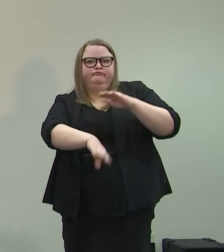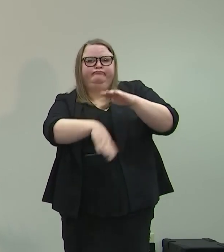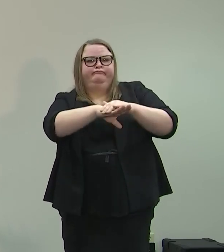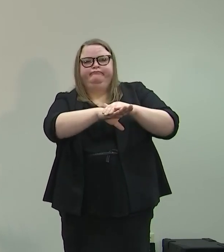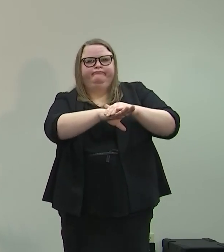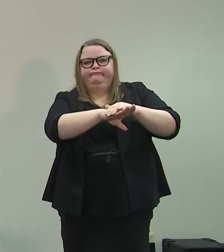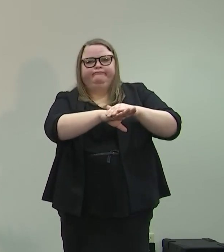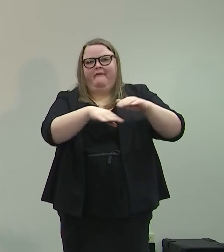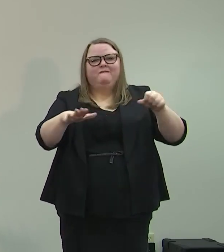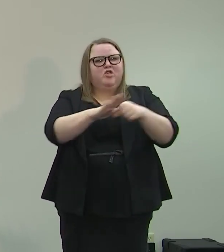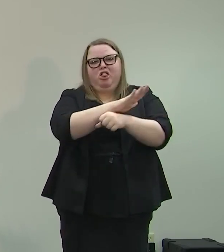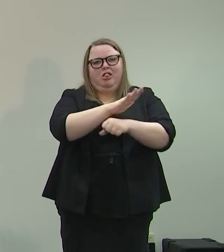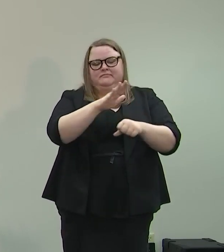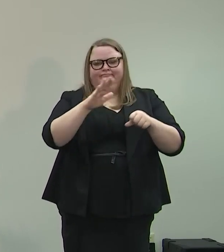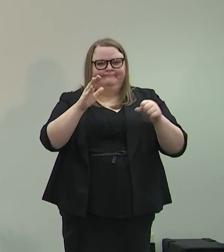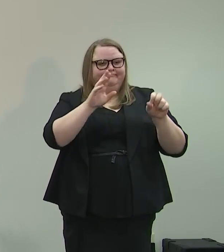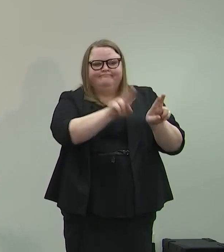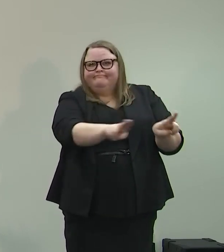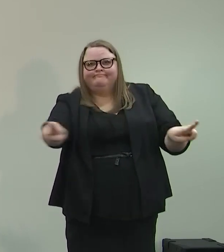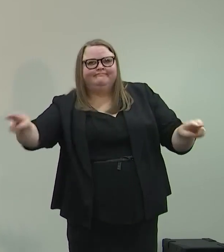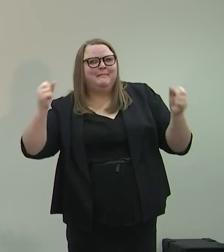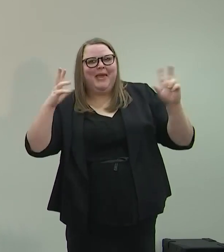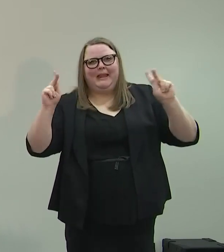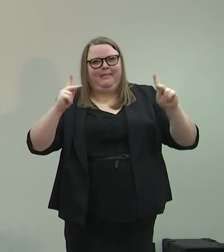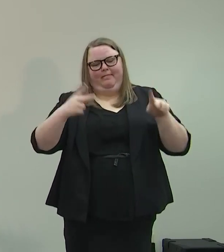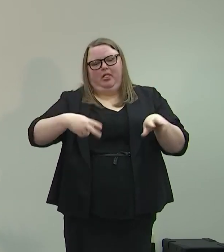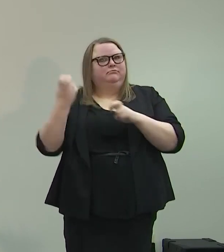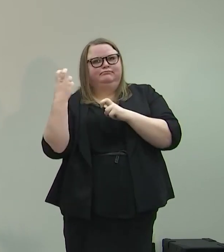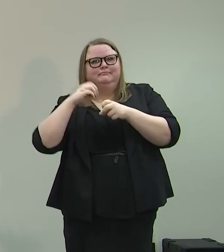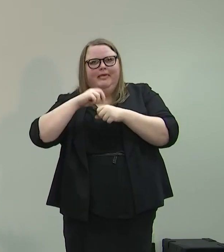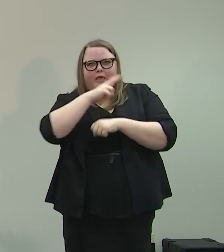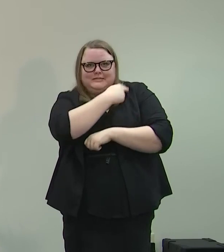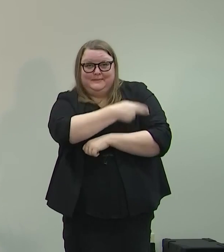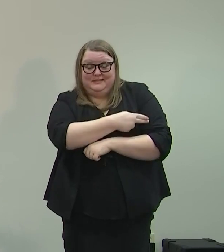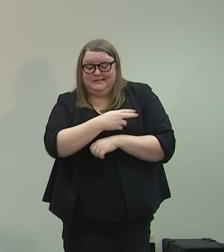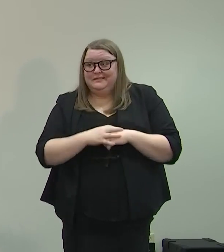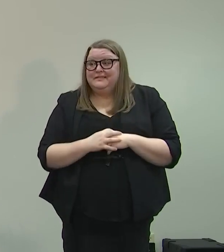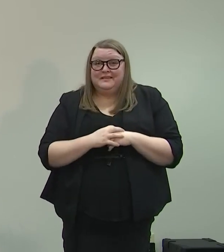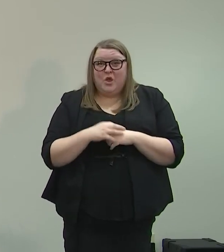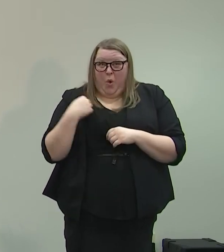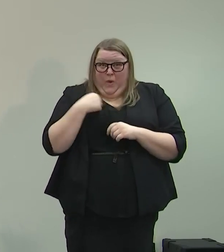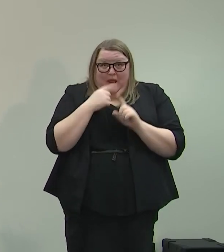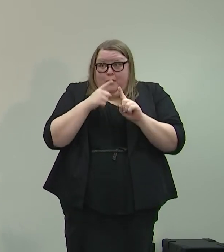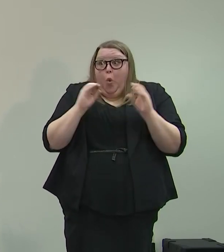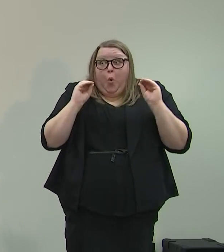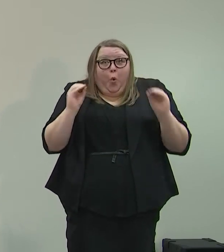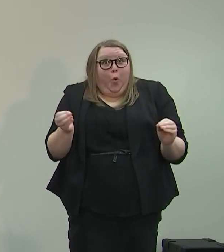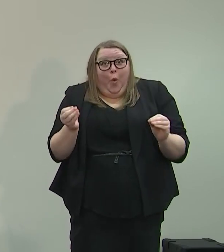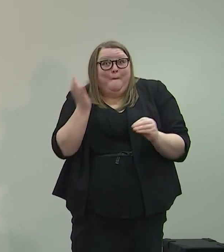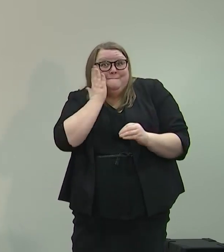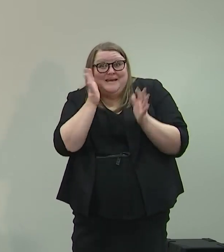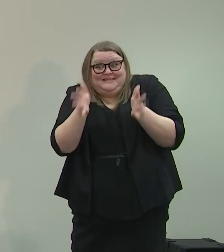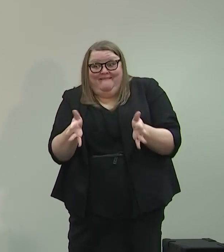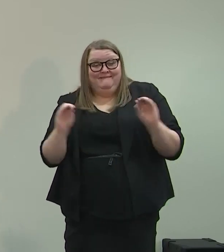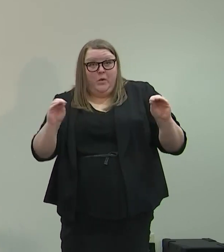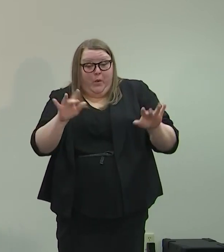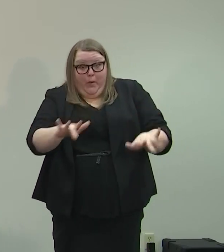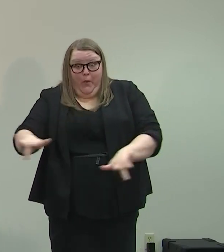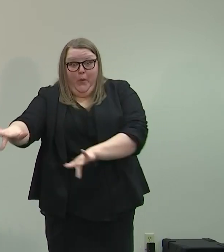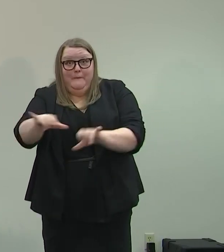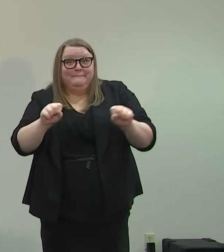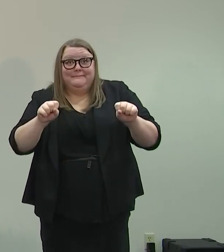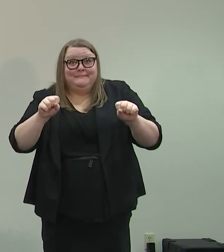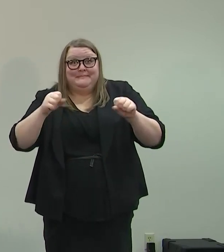capacity. I mean, we were at a point where we didn't have any more hospital beds or close to no more hospital beds available.